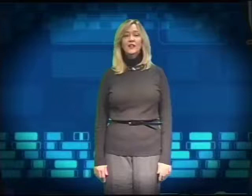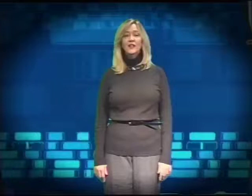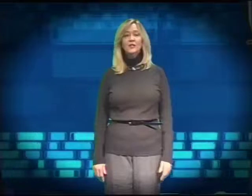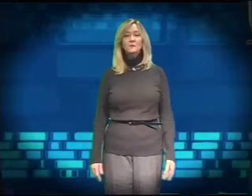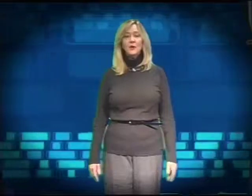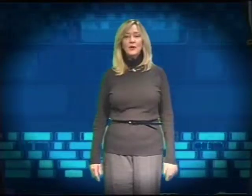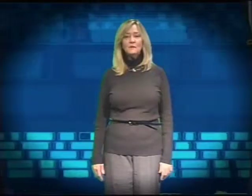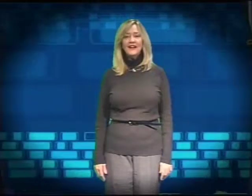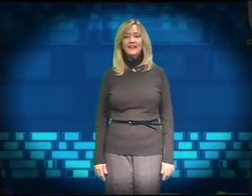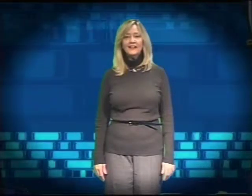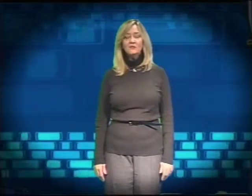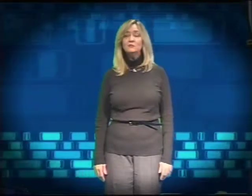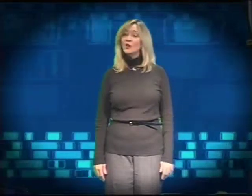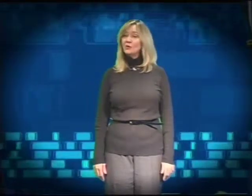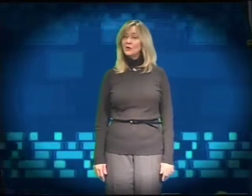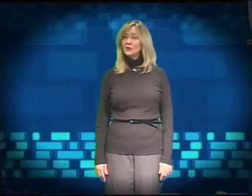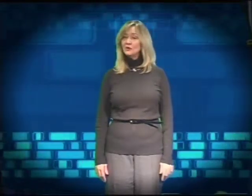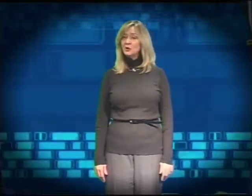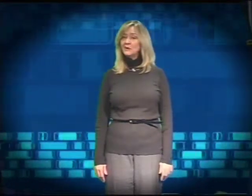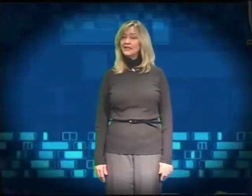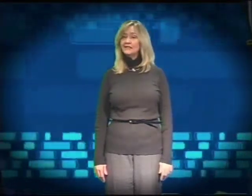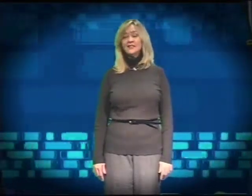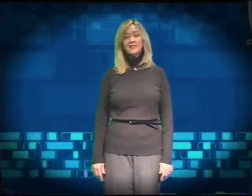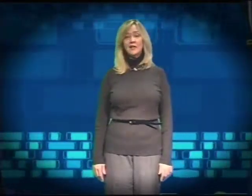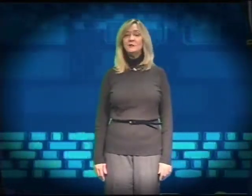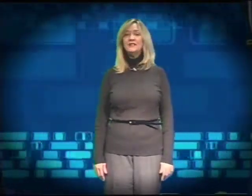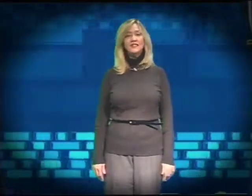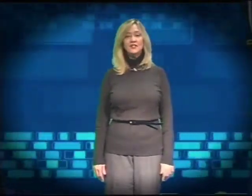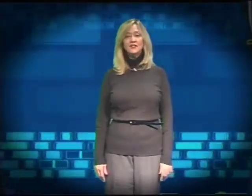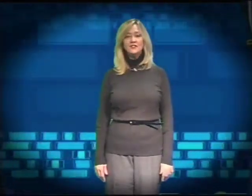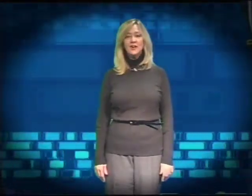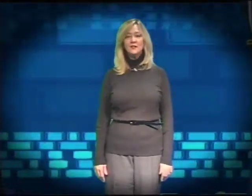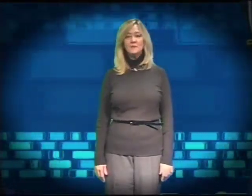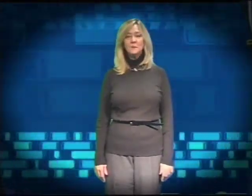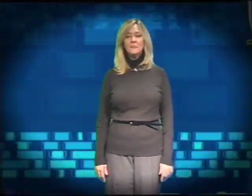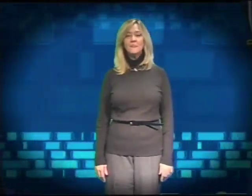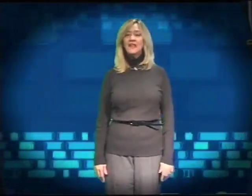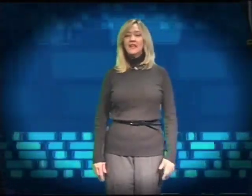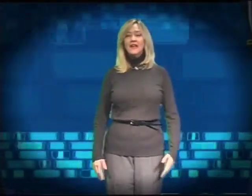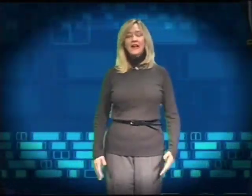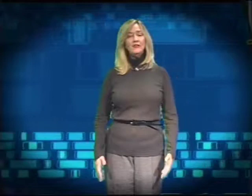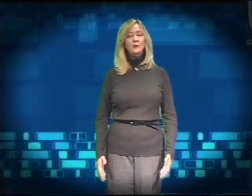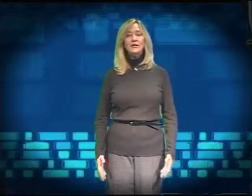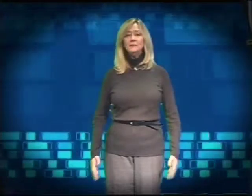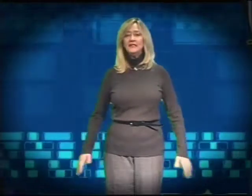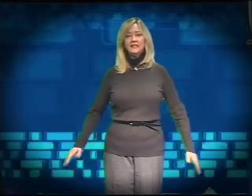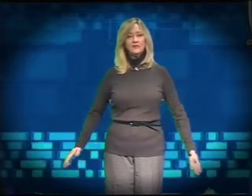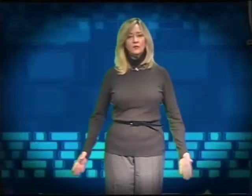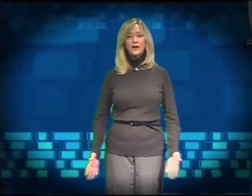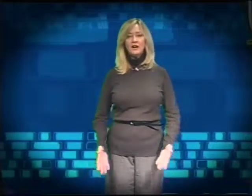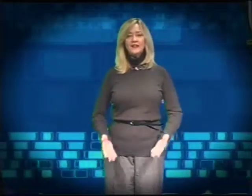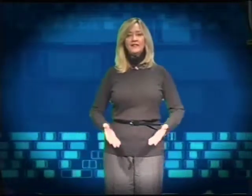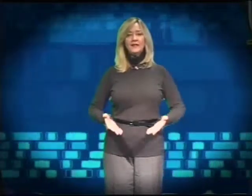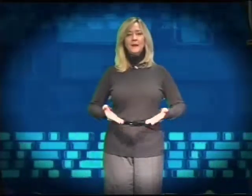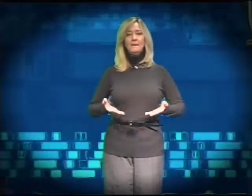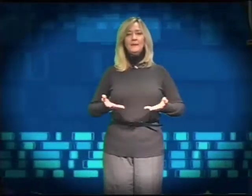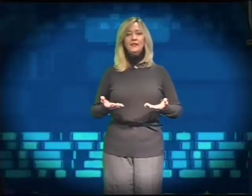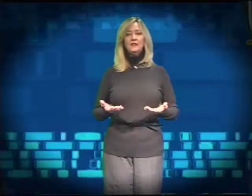Good morning, Barrett. Won't you join me to sing the position song? Everyone, please rise up in your